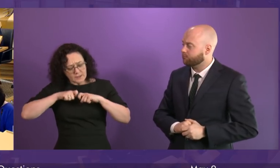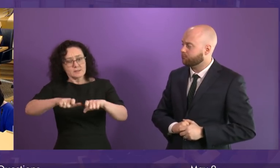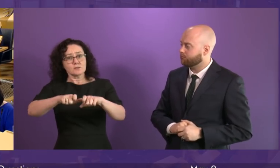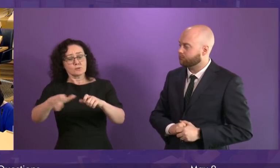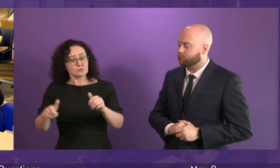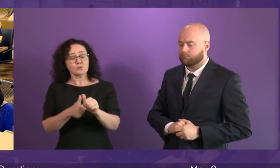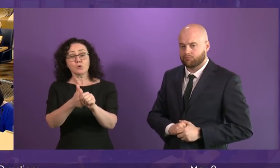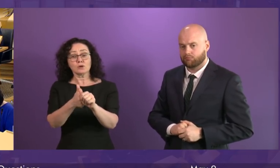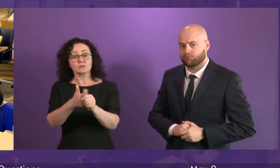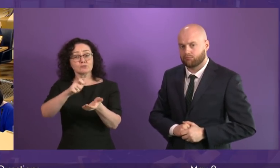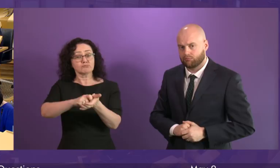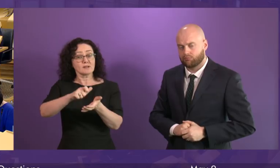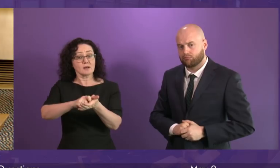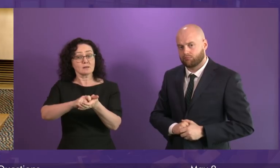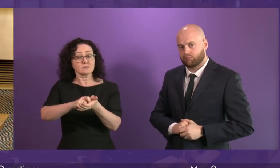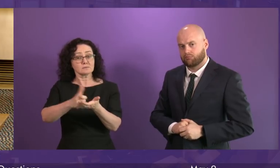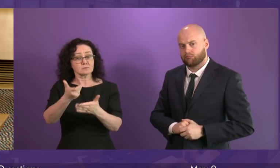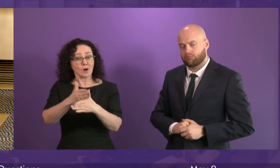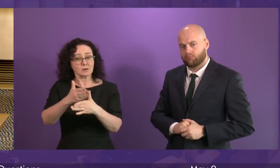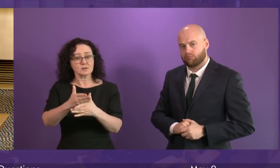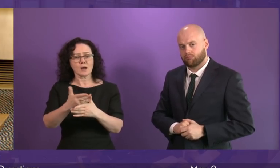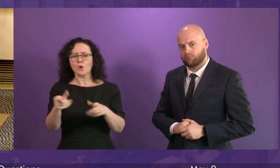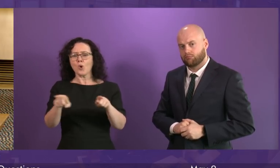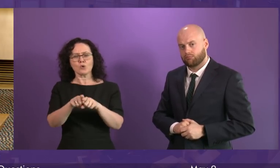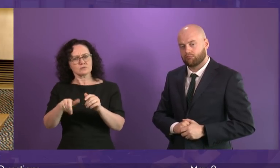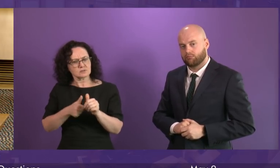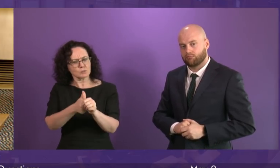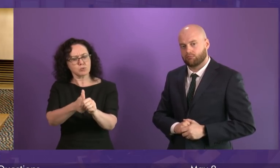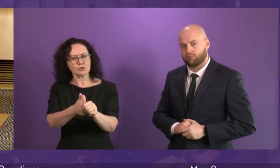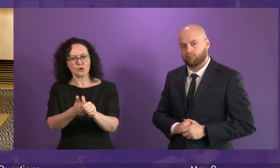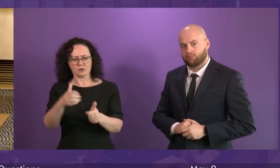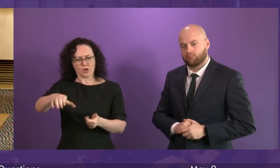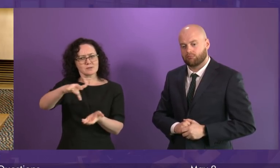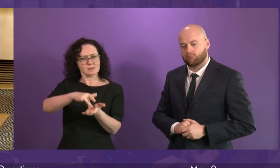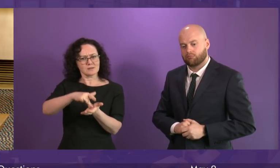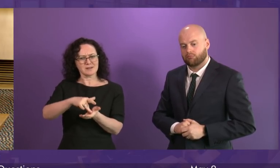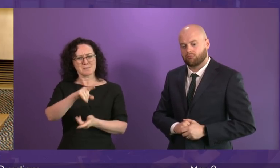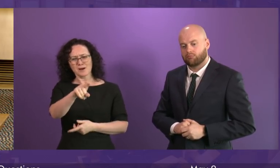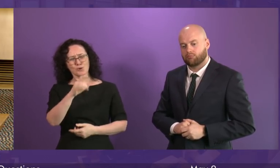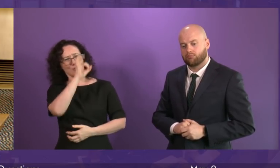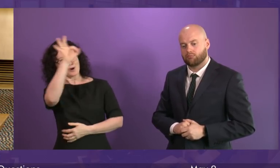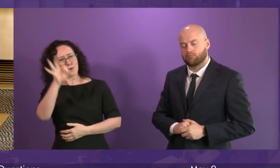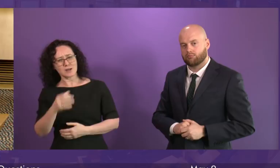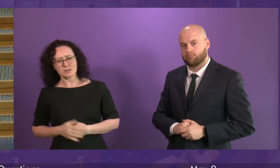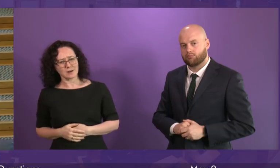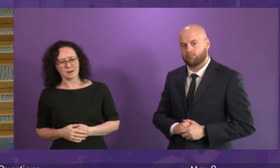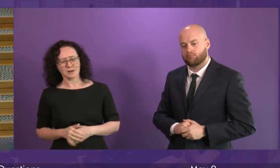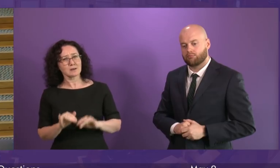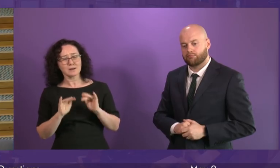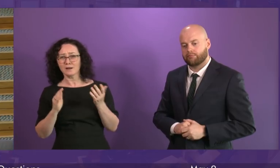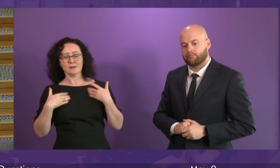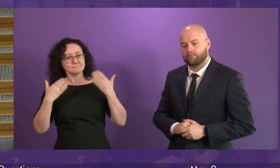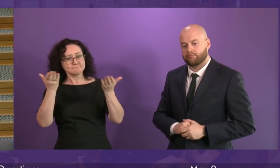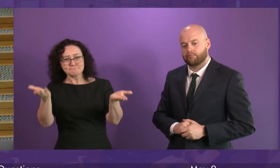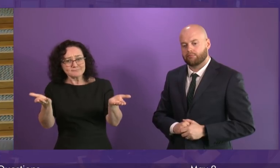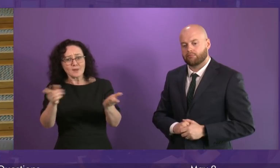retail and our town centres, but that question is absolutely staggering in just how much it ignores about what is being